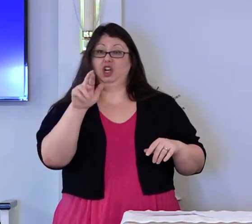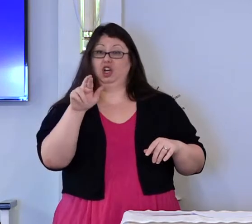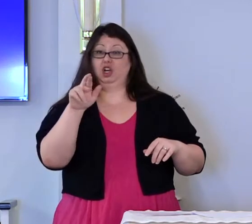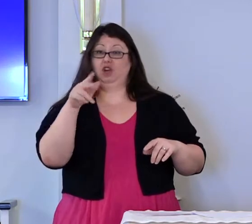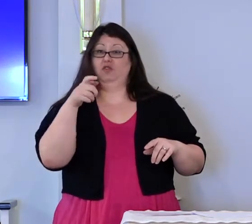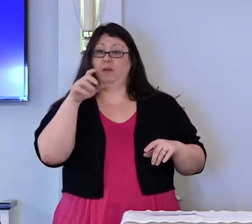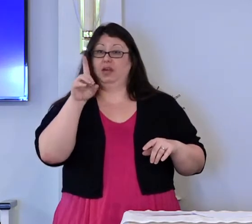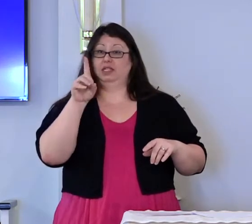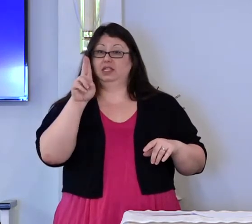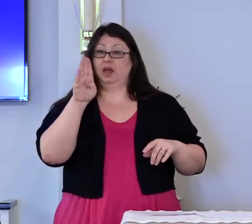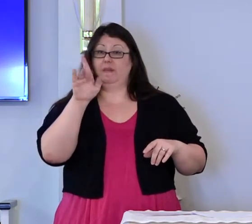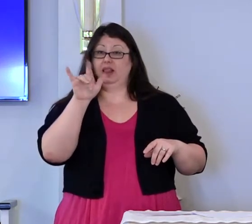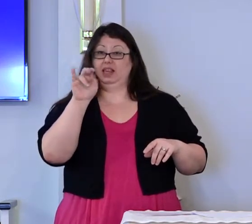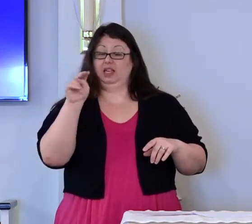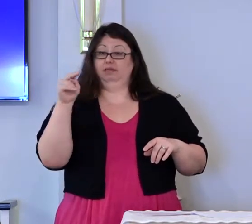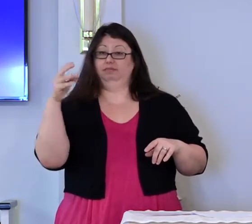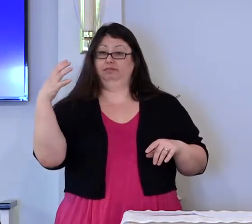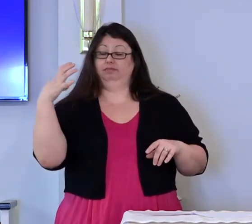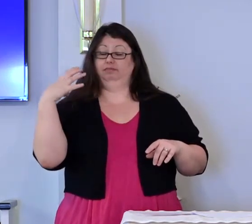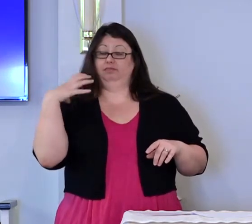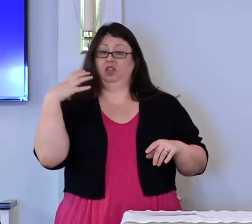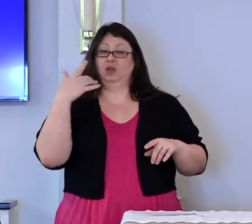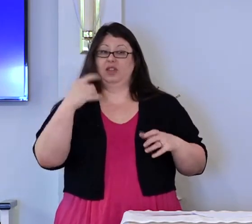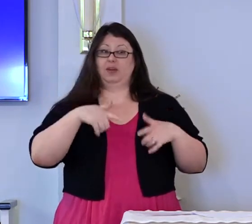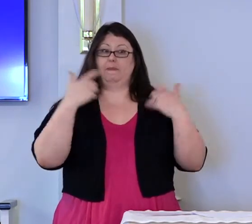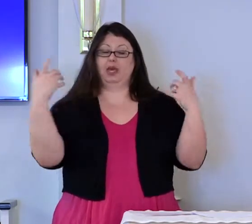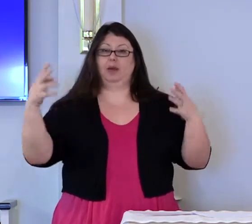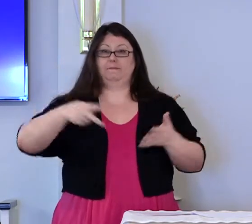having his St. Patrick's Day ball.